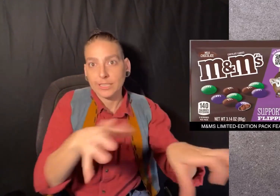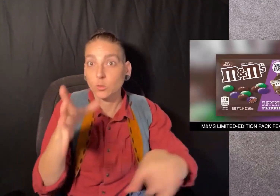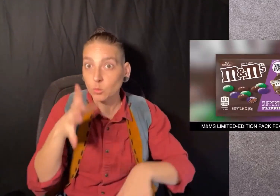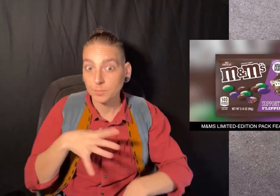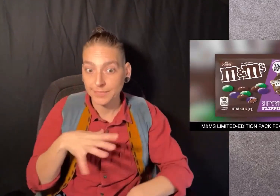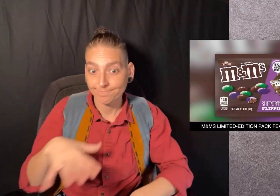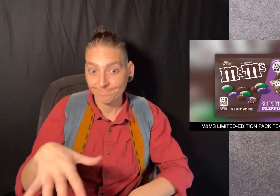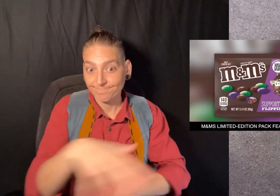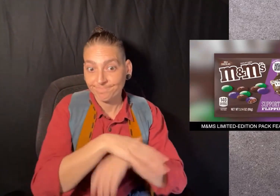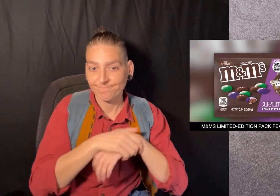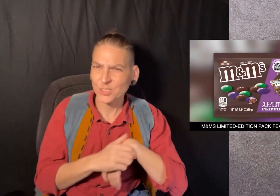Cool.